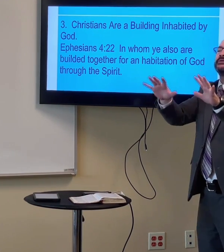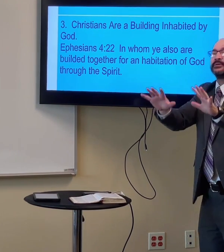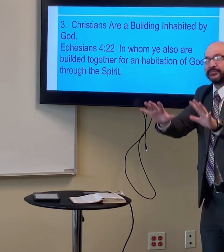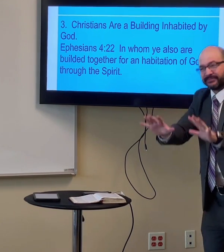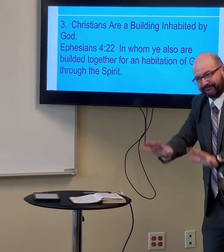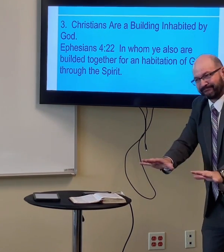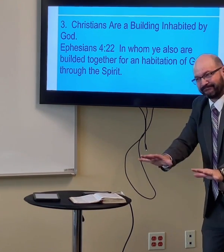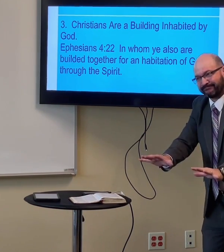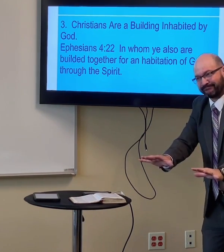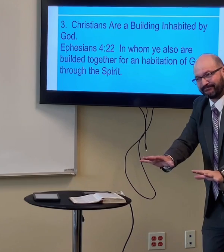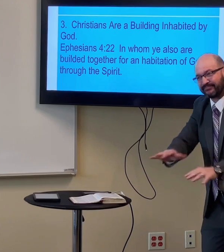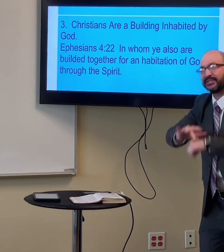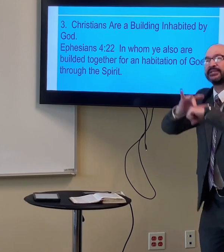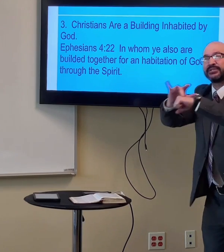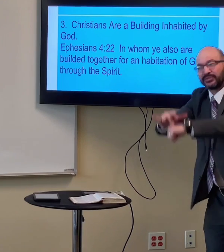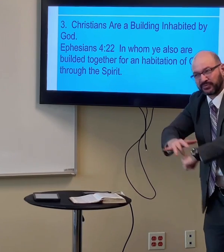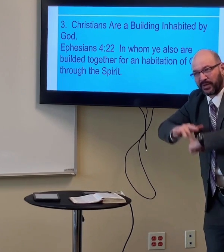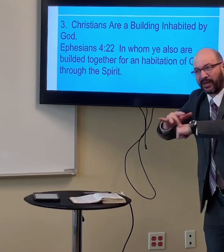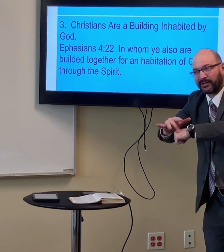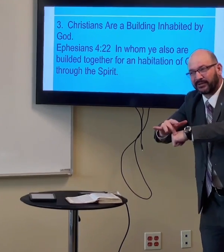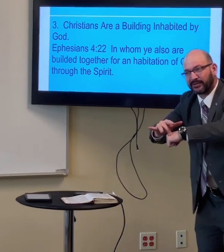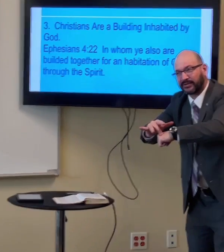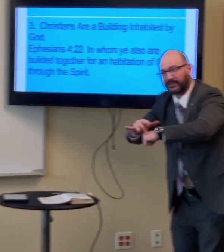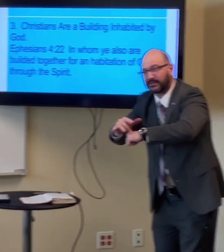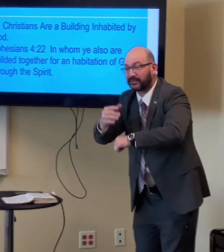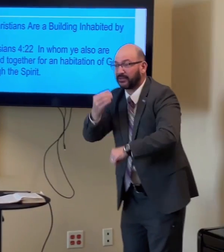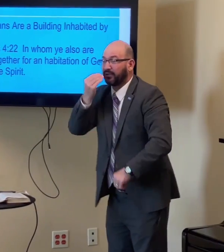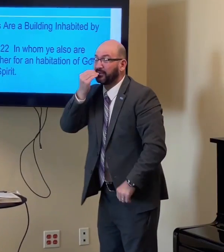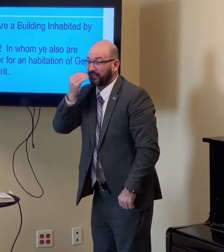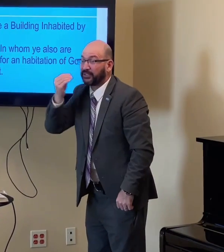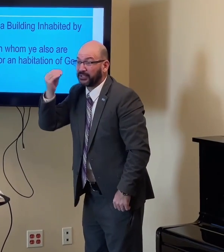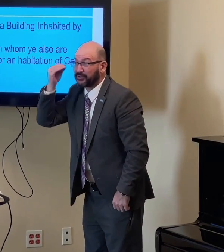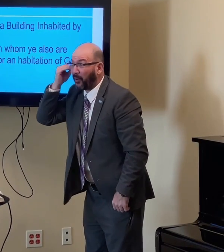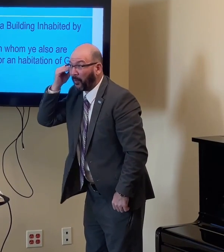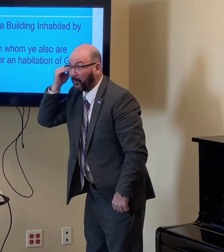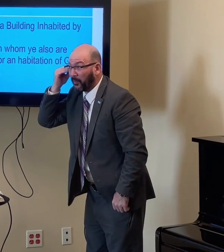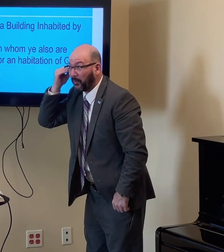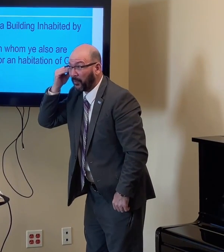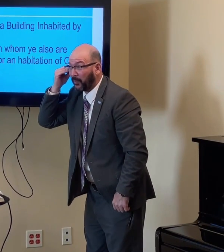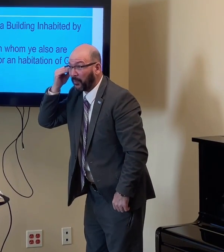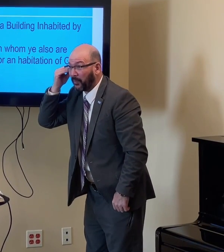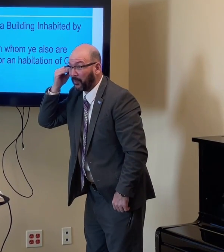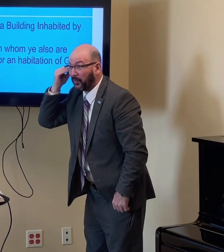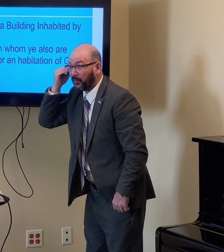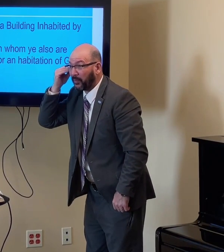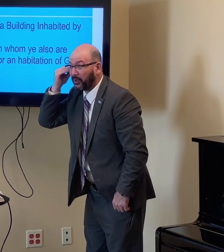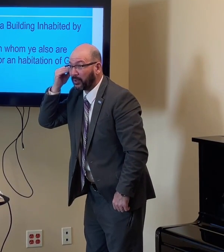people stay they dwell there they live there they call it their home